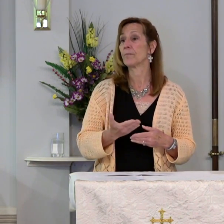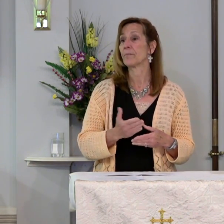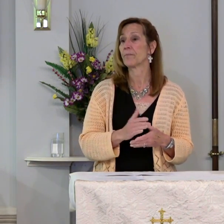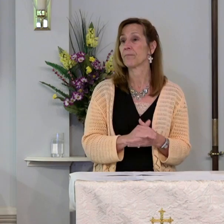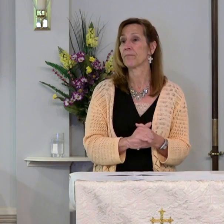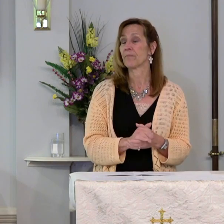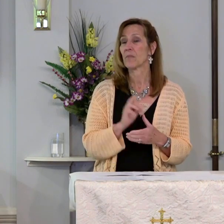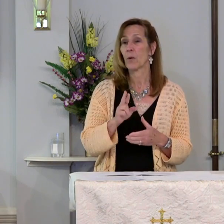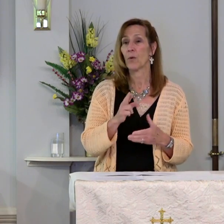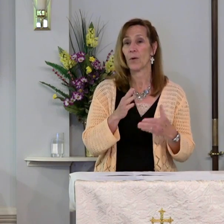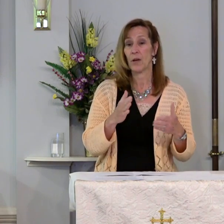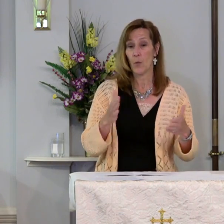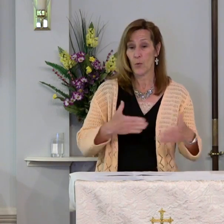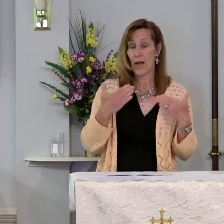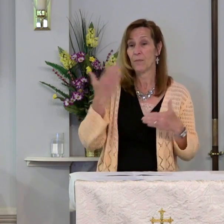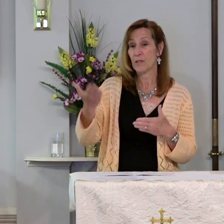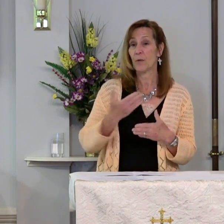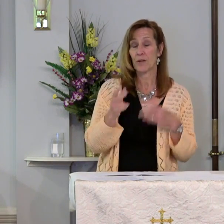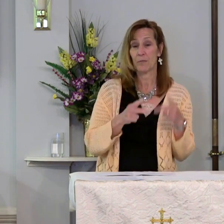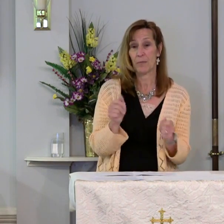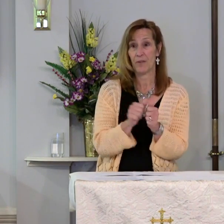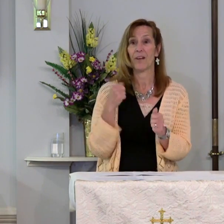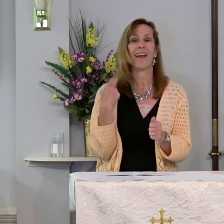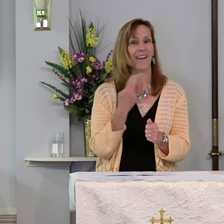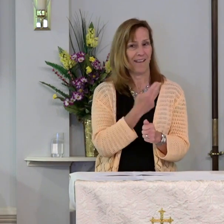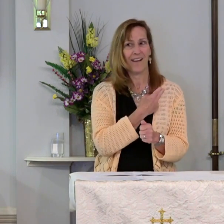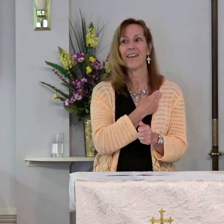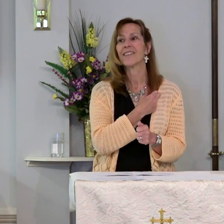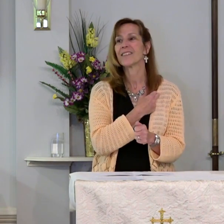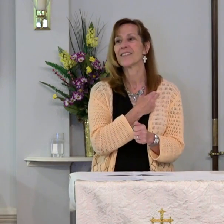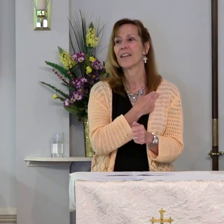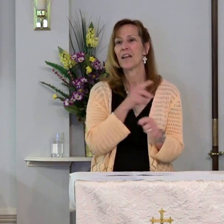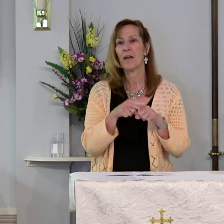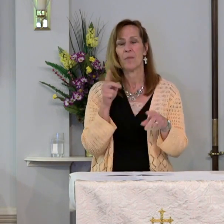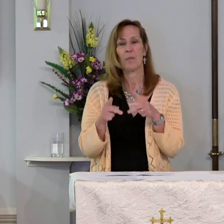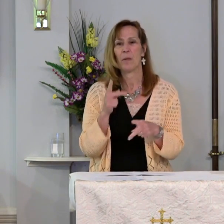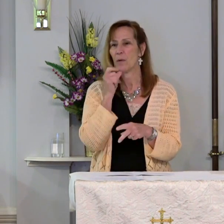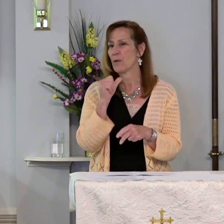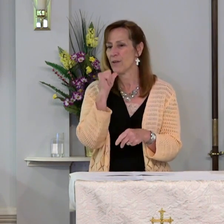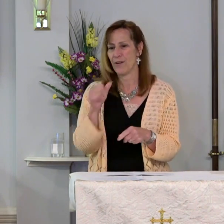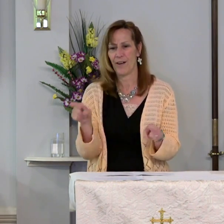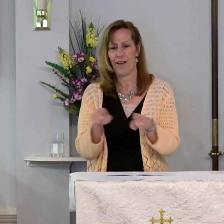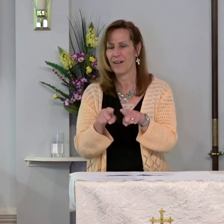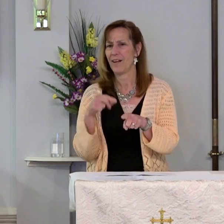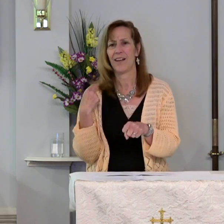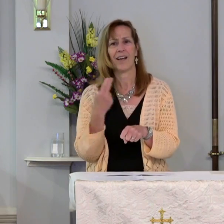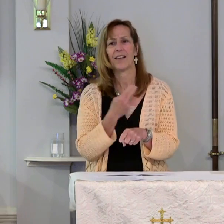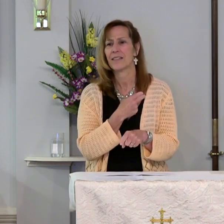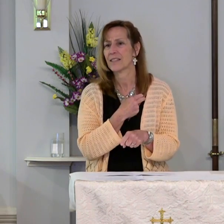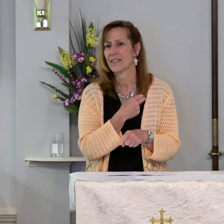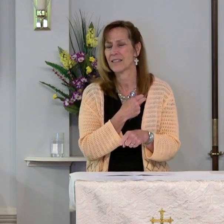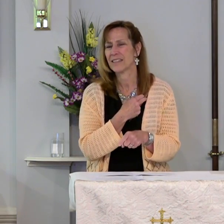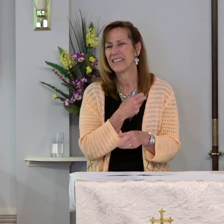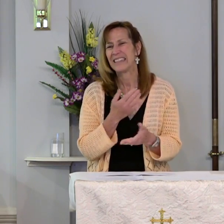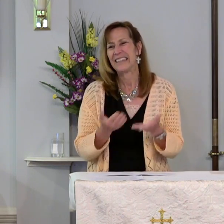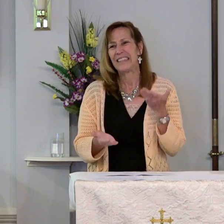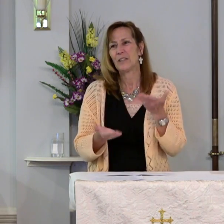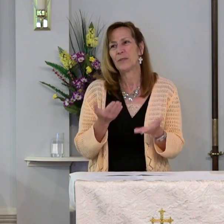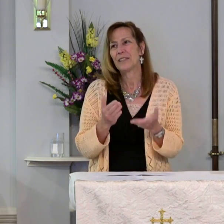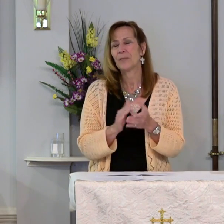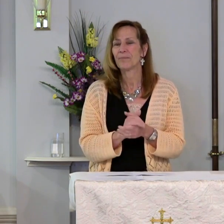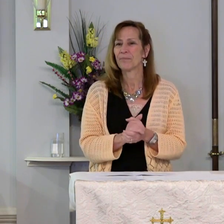We're happy to welcome people like us but people who aren't like us well